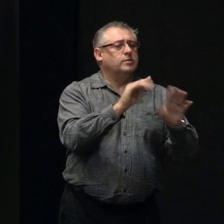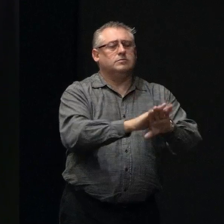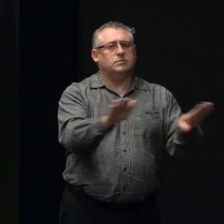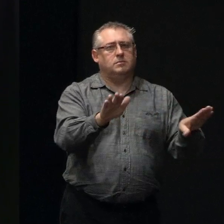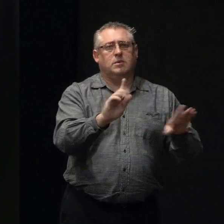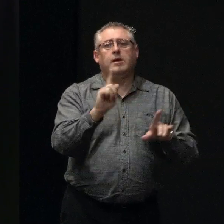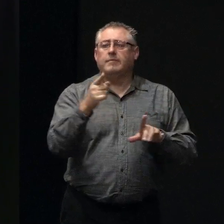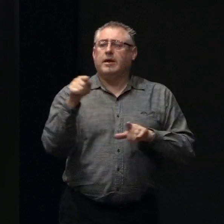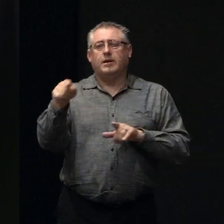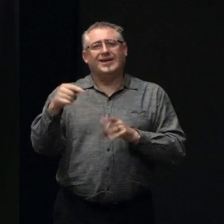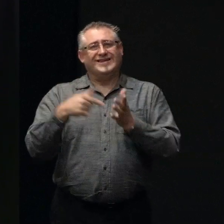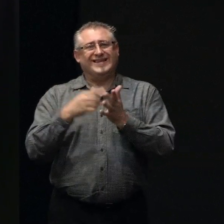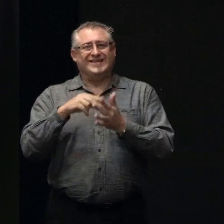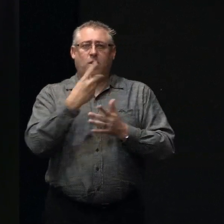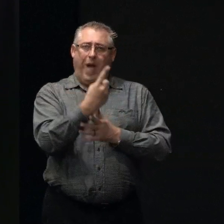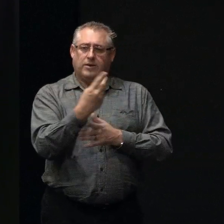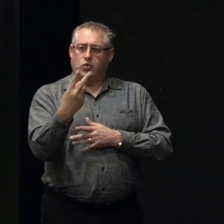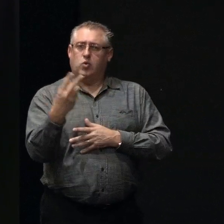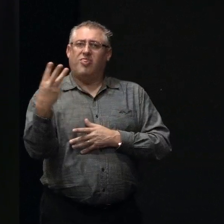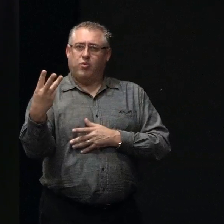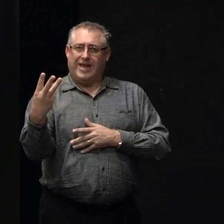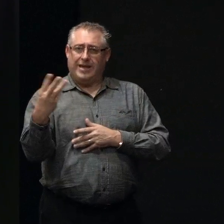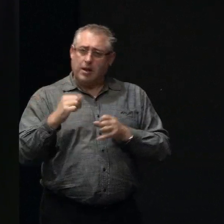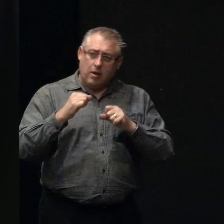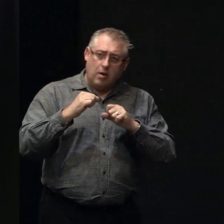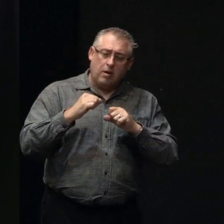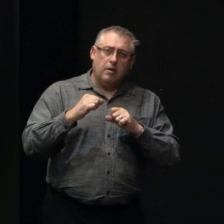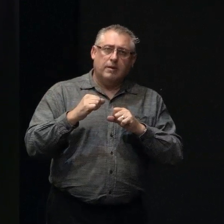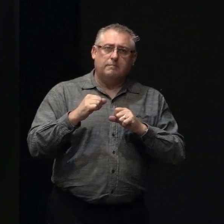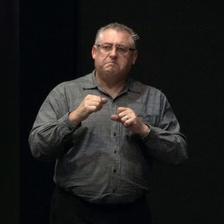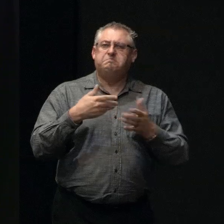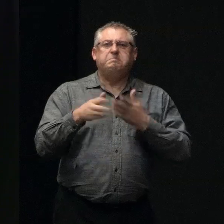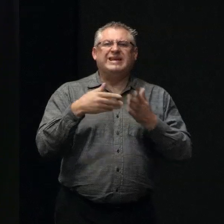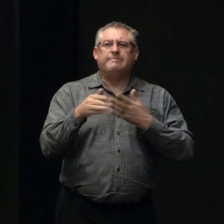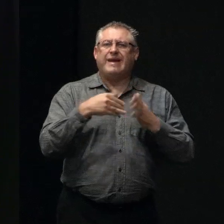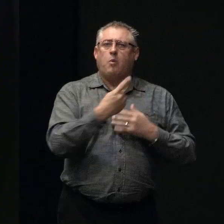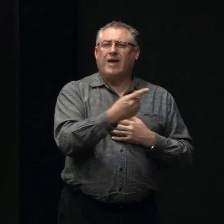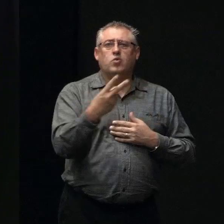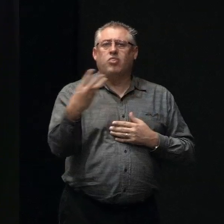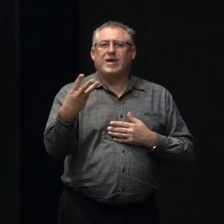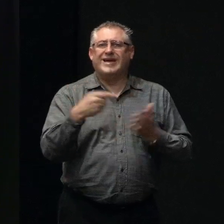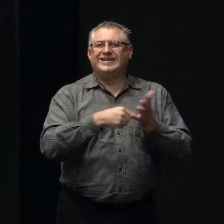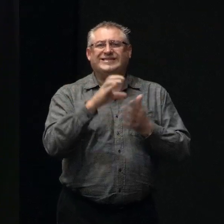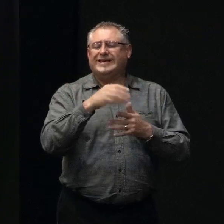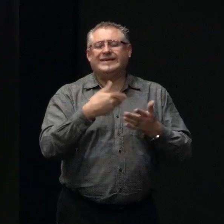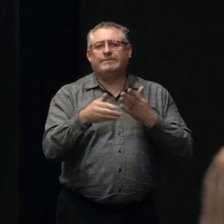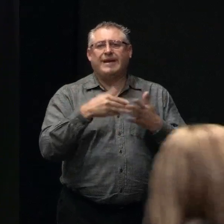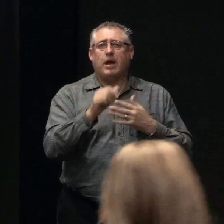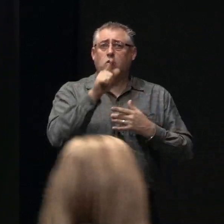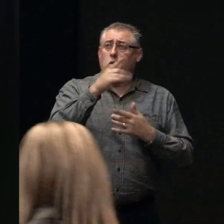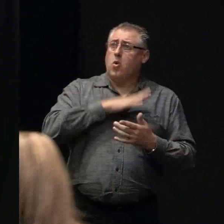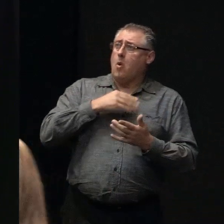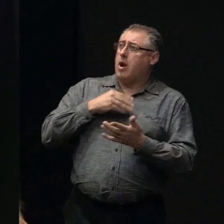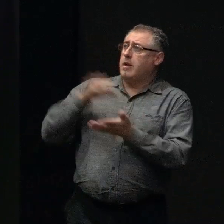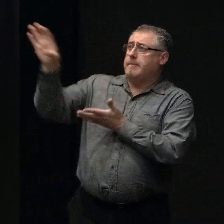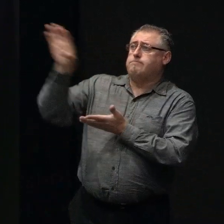3, the technical rating of the property or the land is inconsequential in terms of your ability to seek funding or not. But it comes down